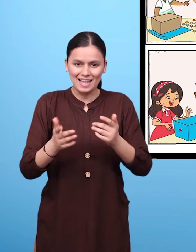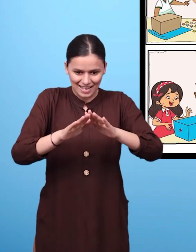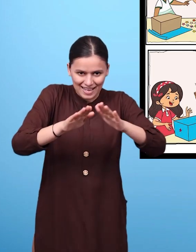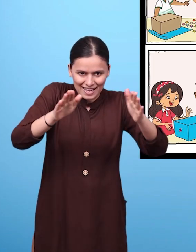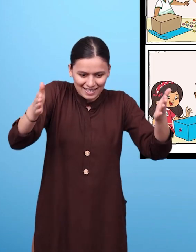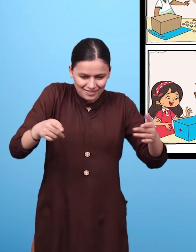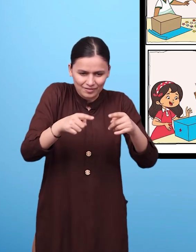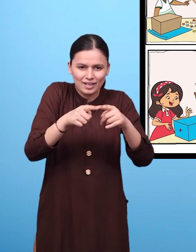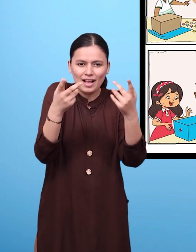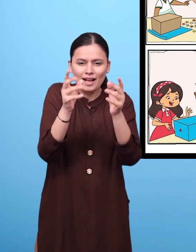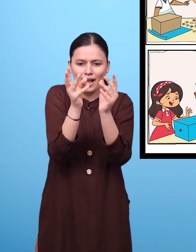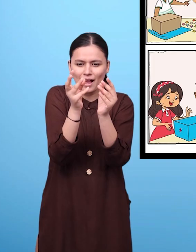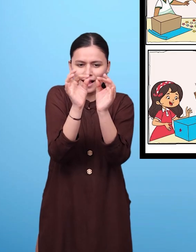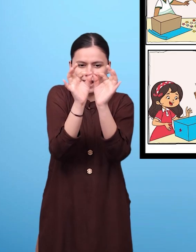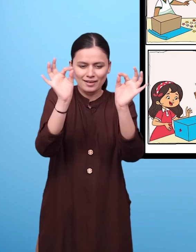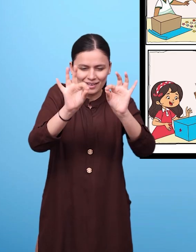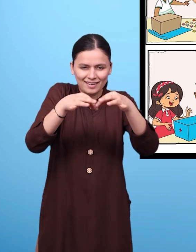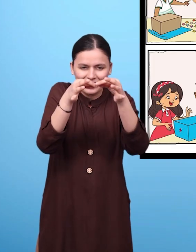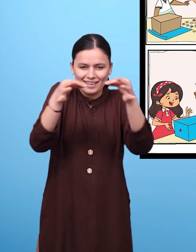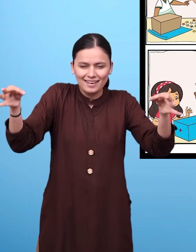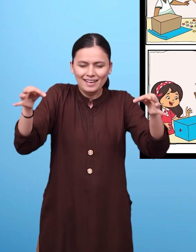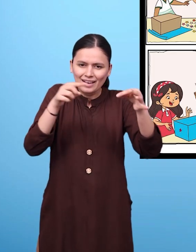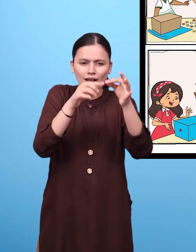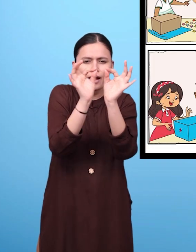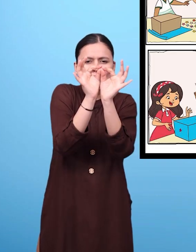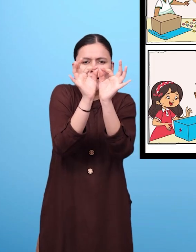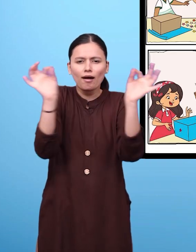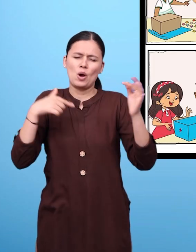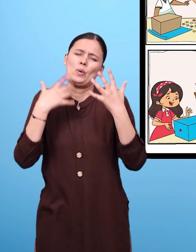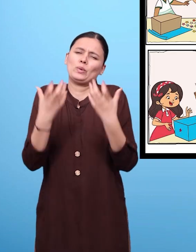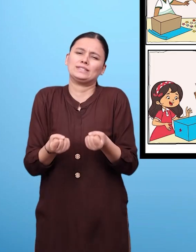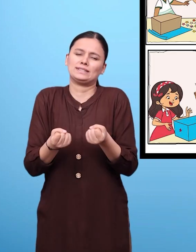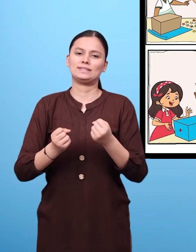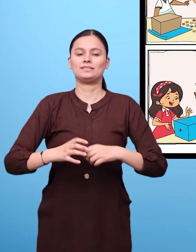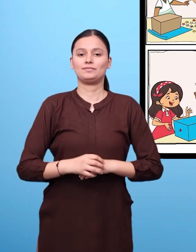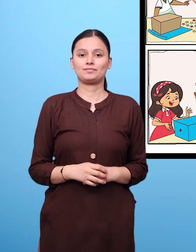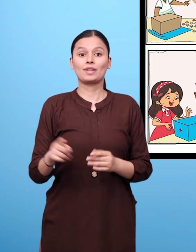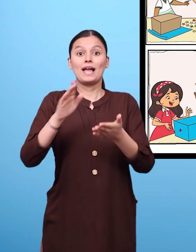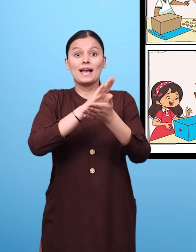and replies Yes then we need twelve ribbons for each side or edge.